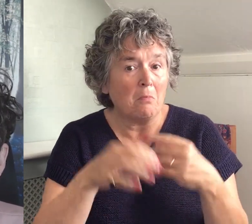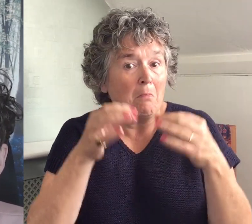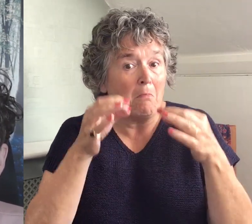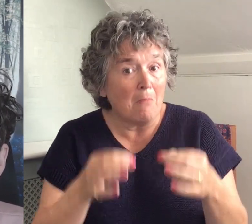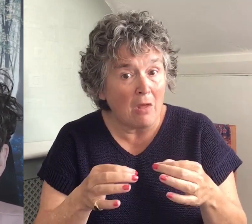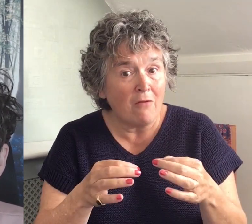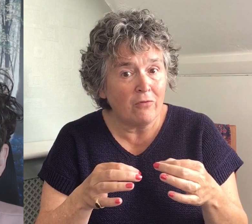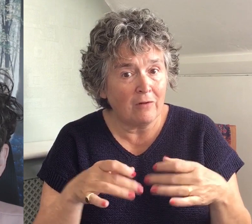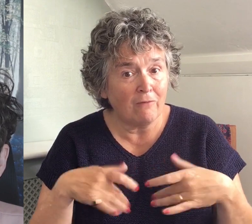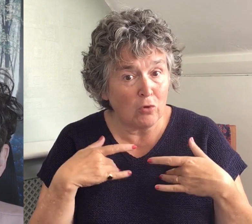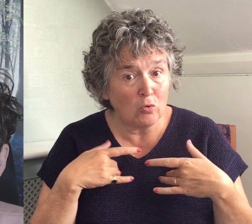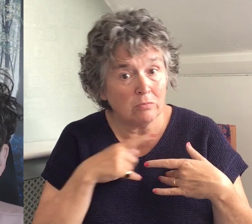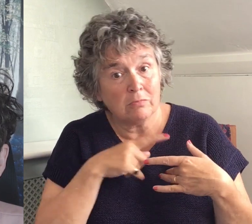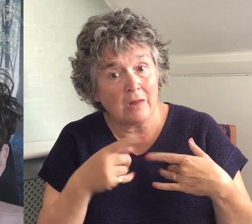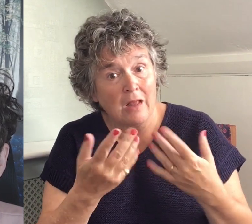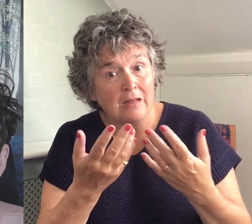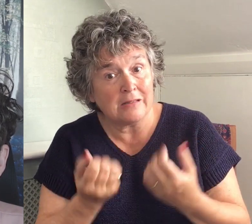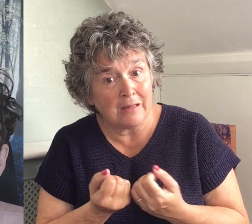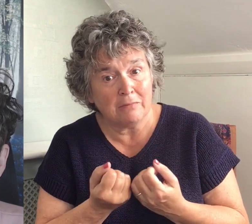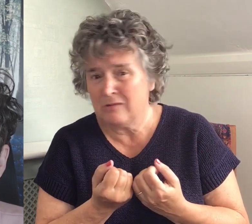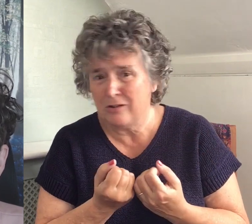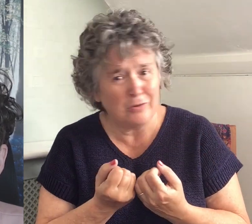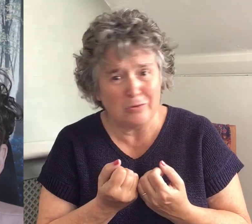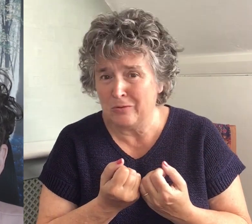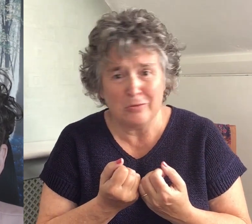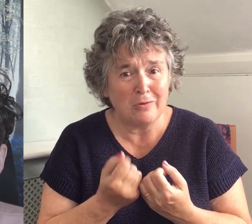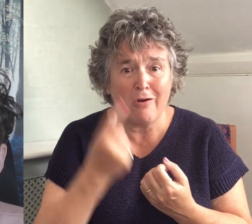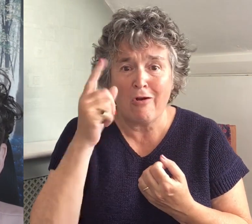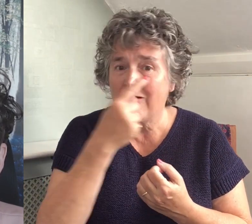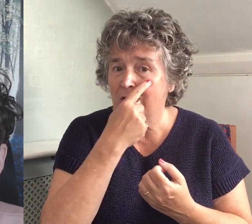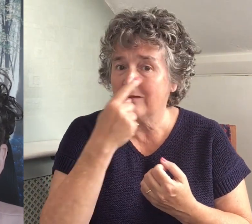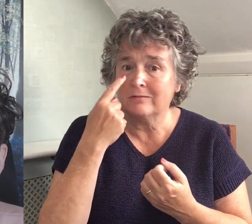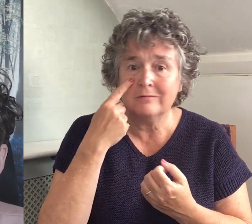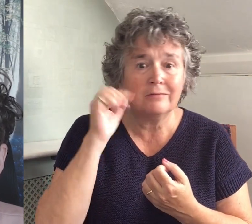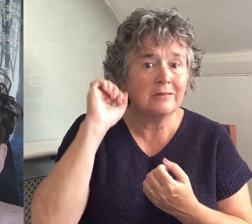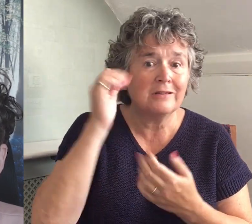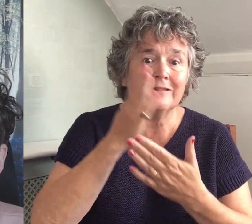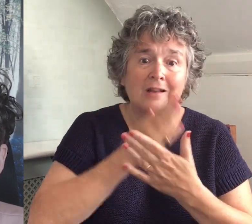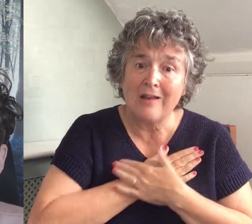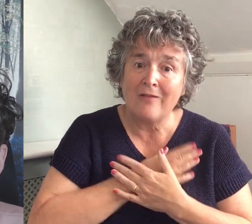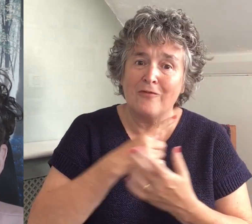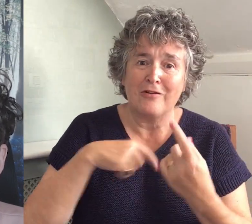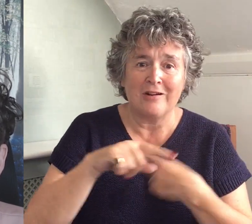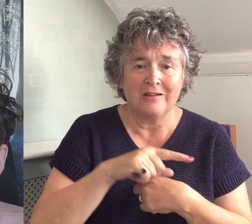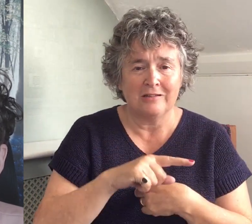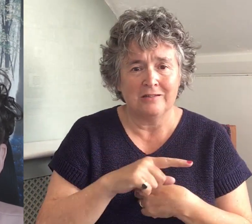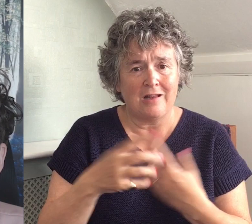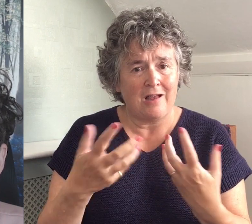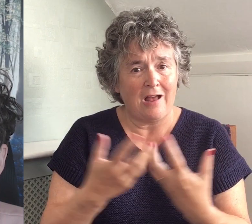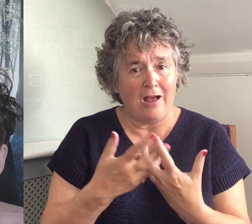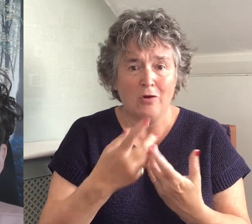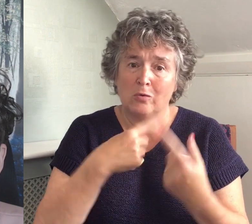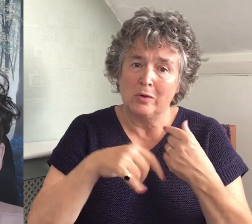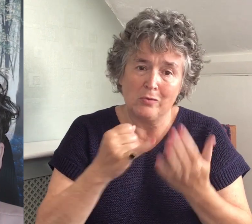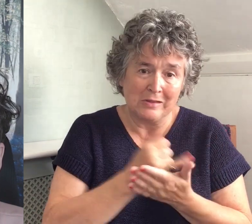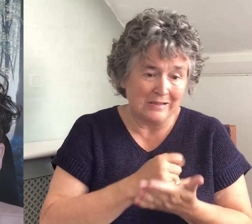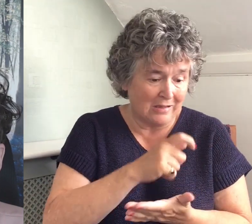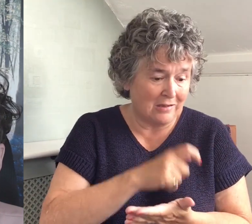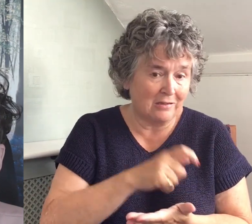us. No, but God demonstrates his own love for us in this. While we were still sinners, Christ died